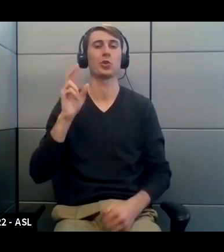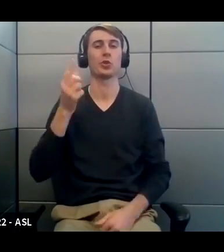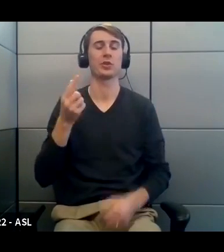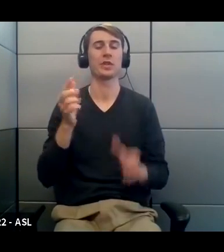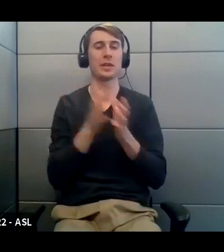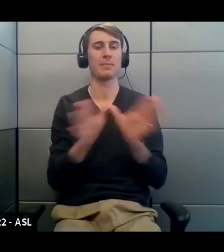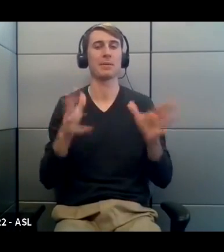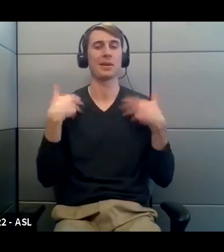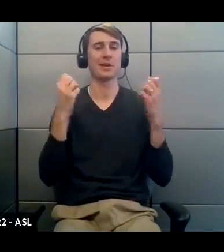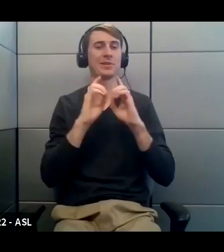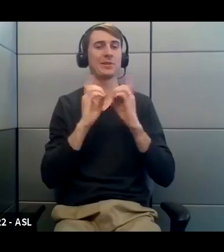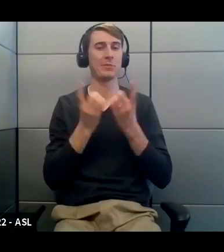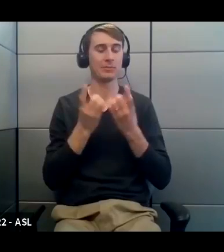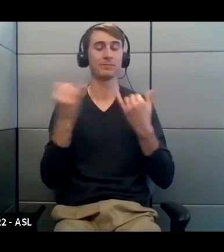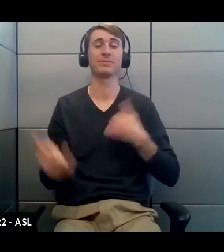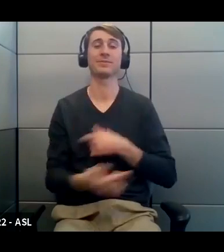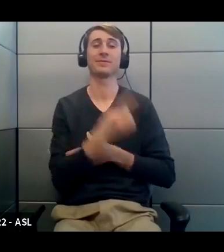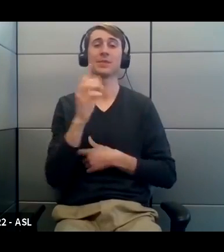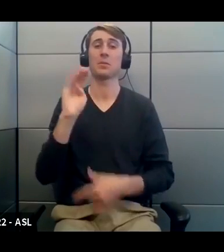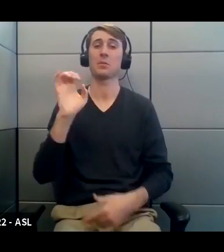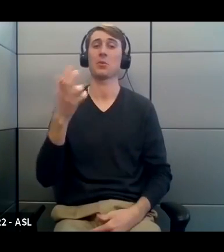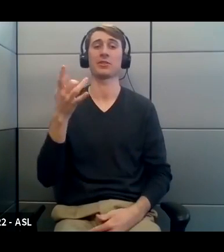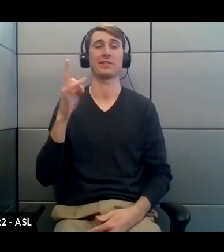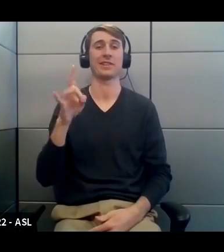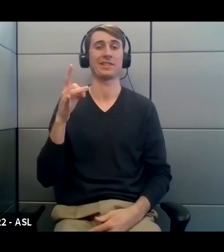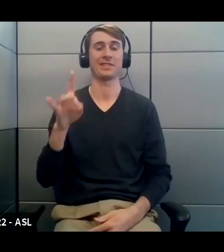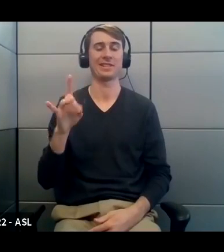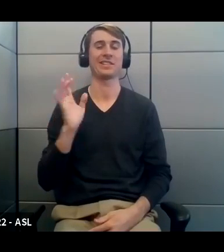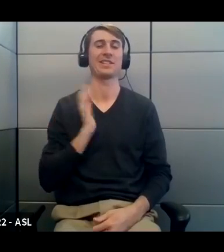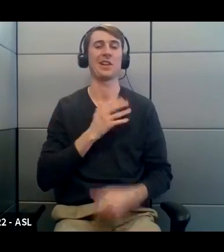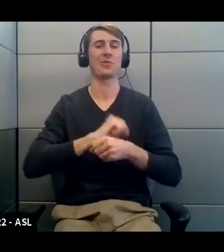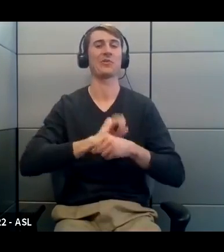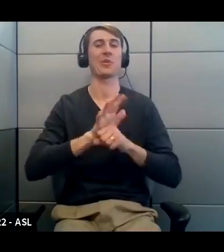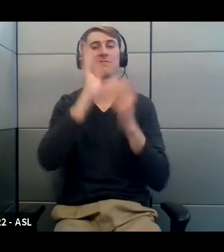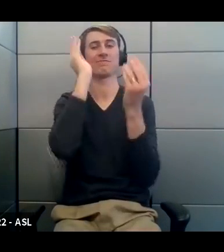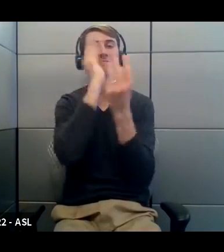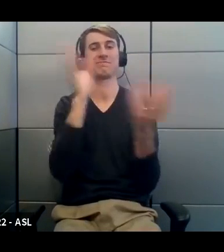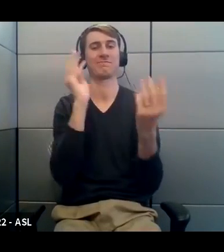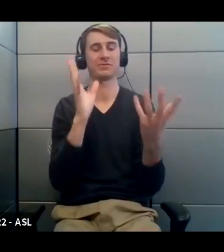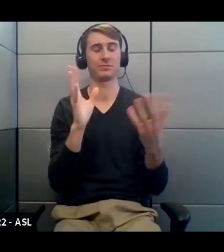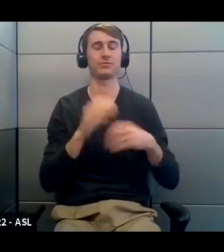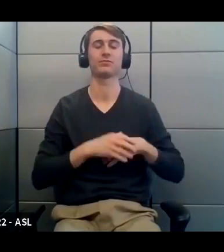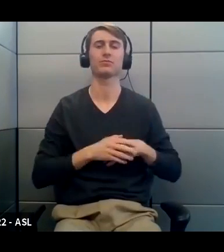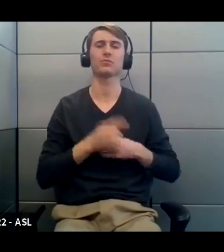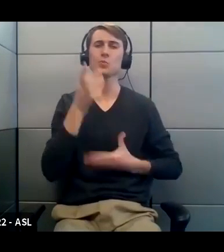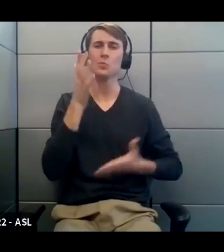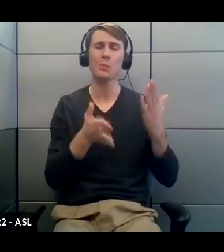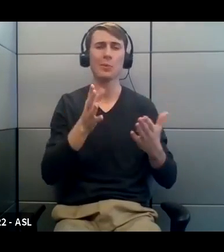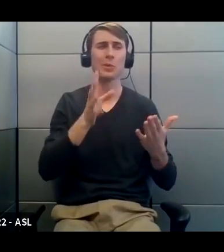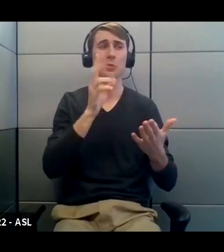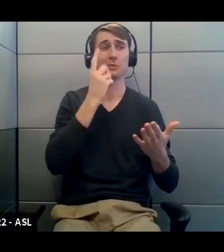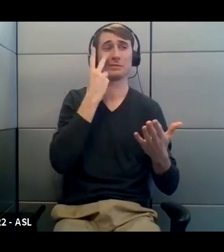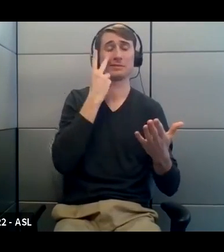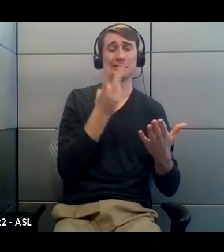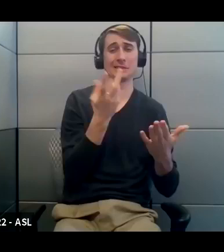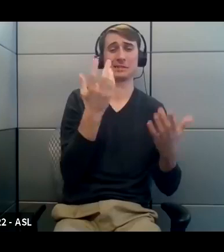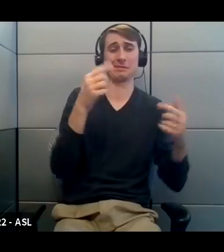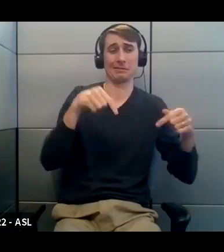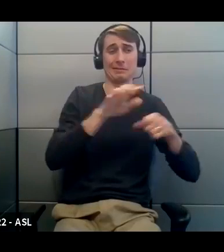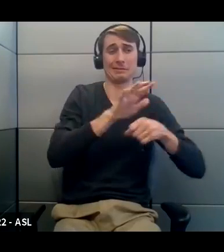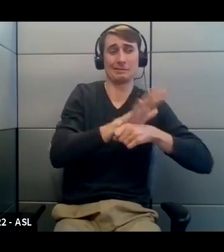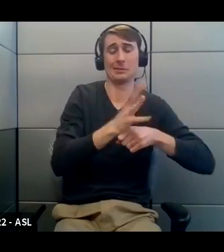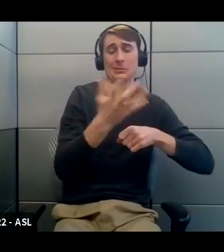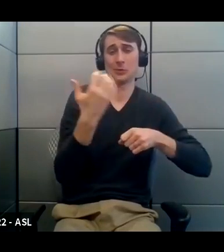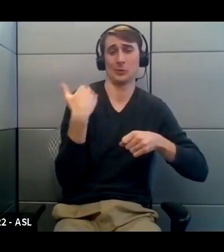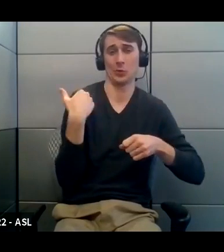18th, and this is our weekly COVID-19 update. If you've seen these before, you know that normally I'm joined by one or two other people from our